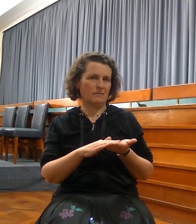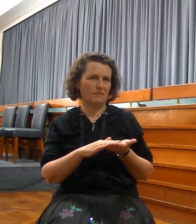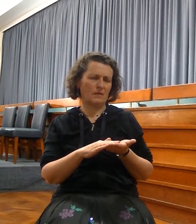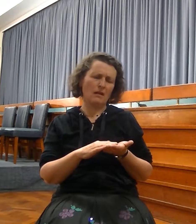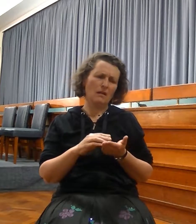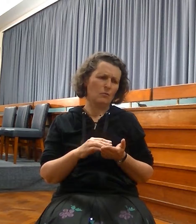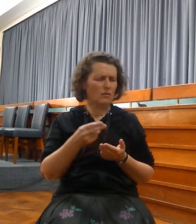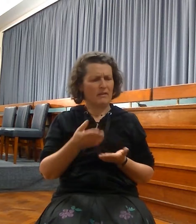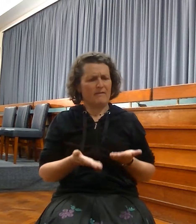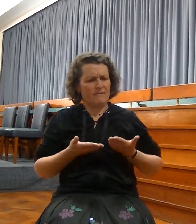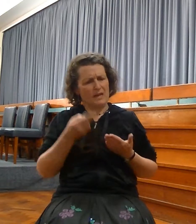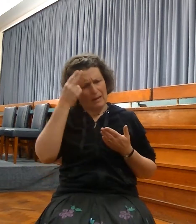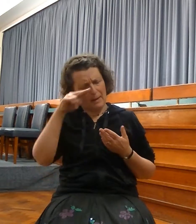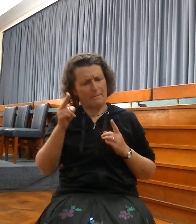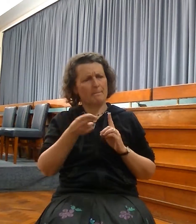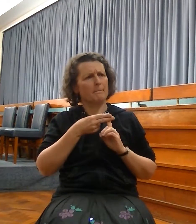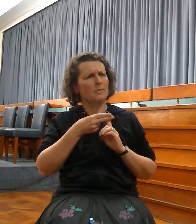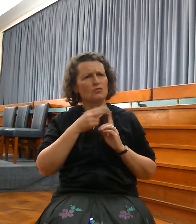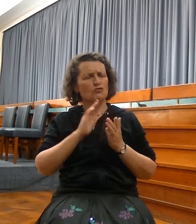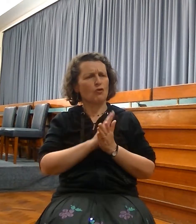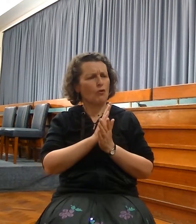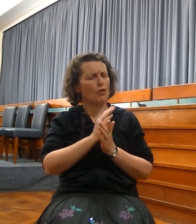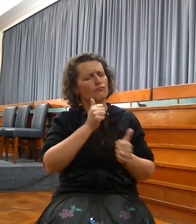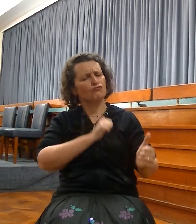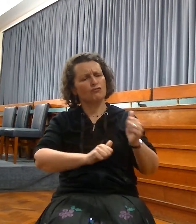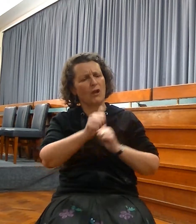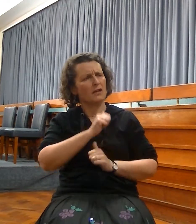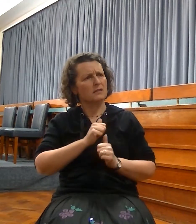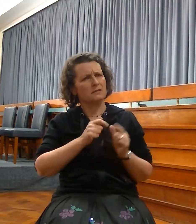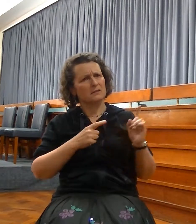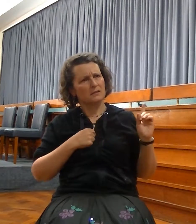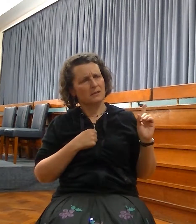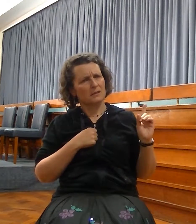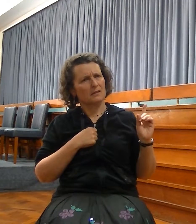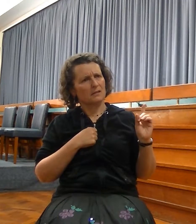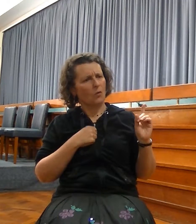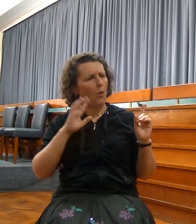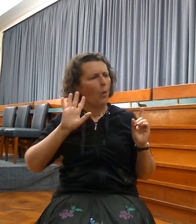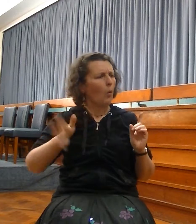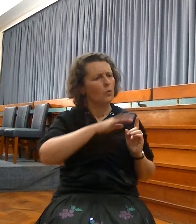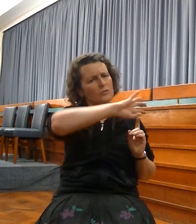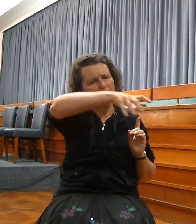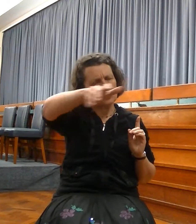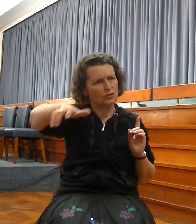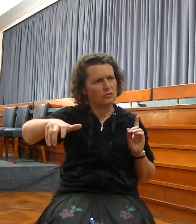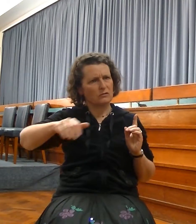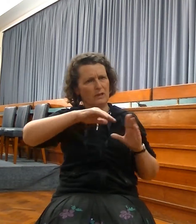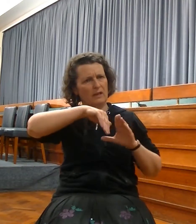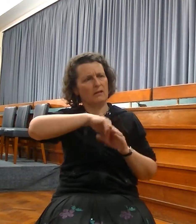of praise, and of honor before all the nations of the earth. Now, you see witness to the Gentiles, that didn't happen